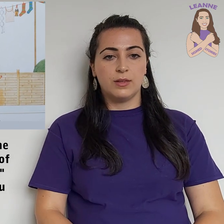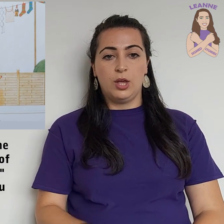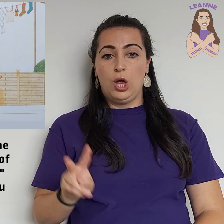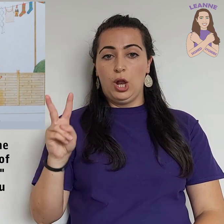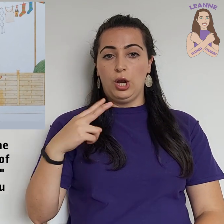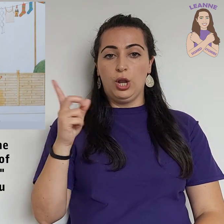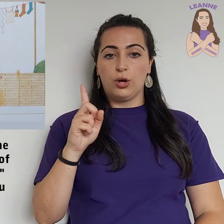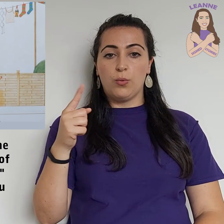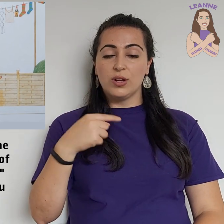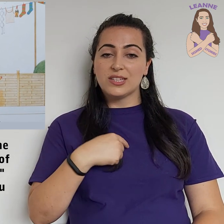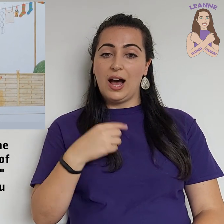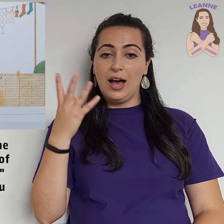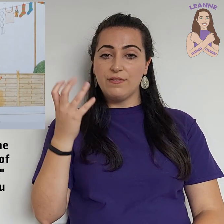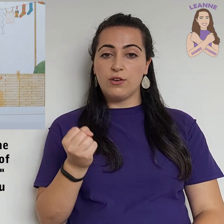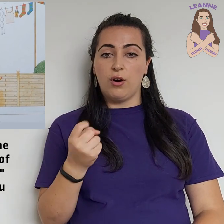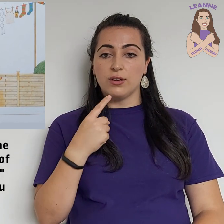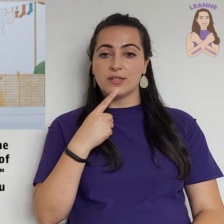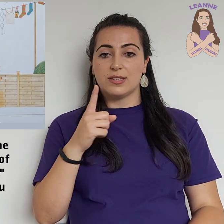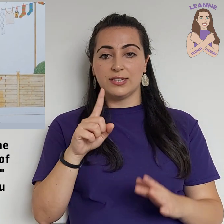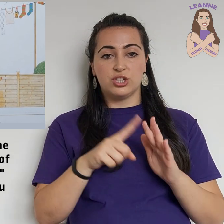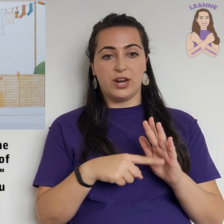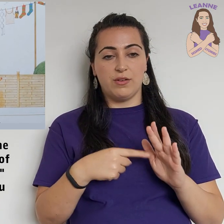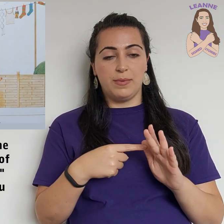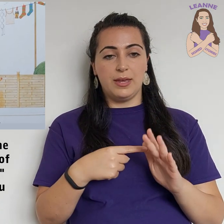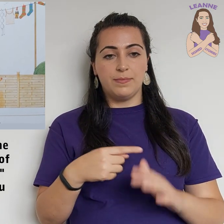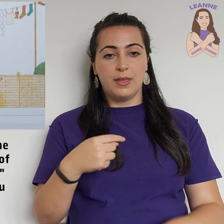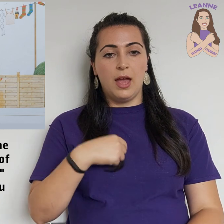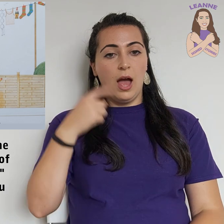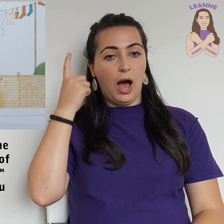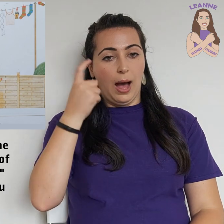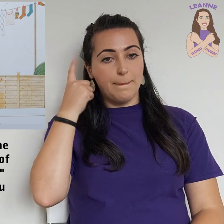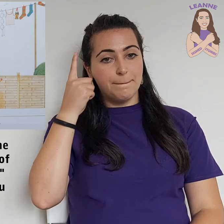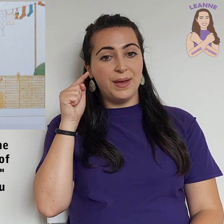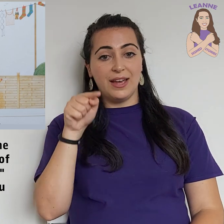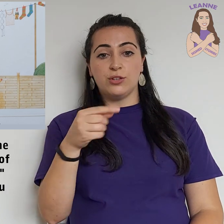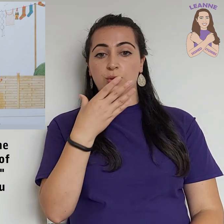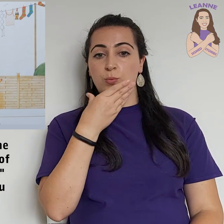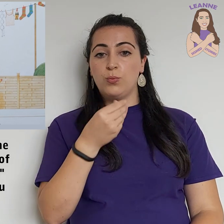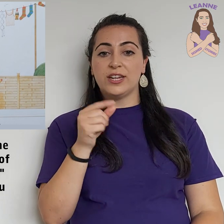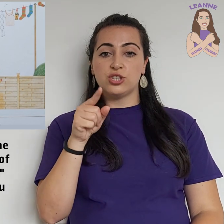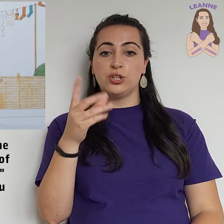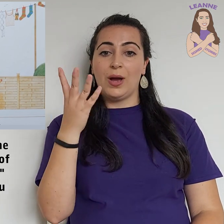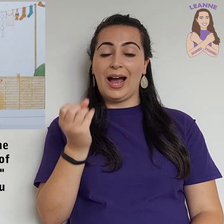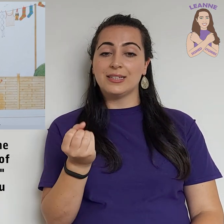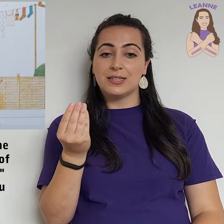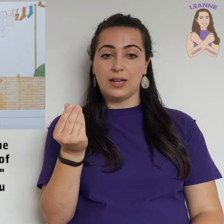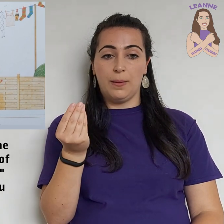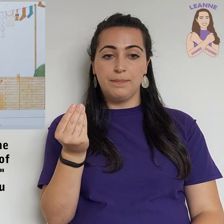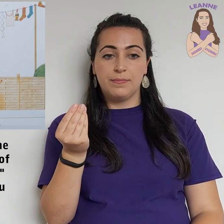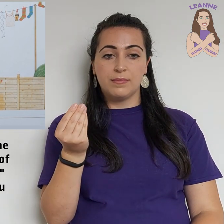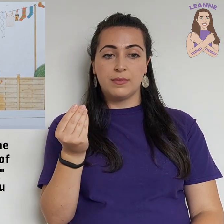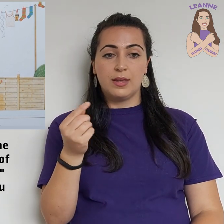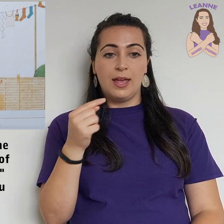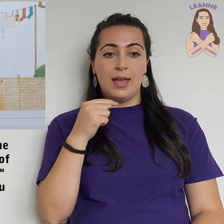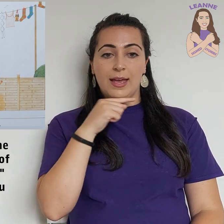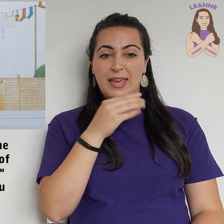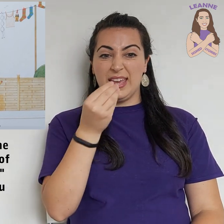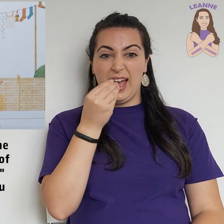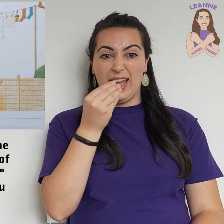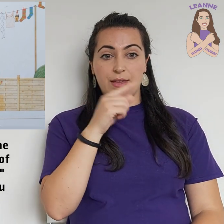Look what I've got, said Jeremy. I bet you wish you had some. He ate